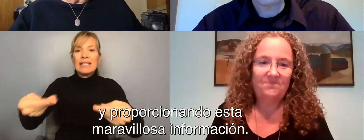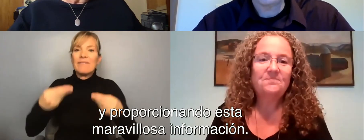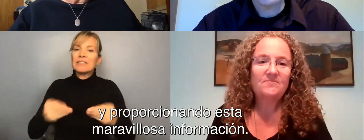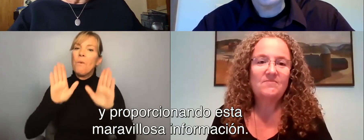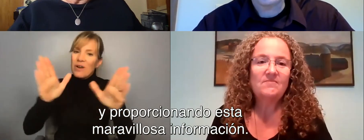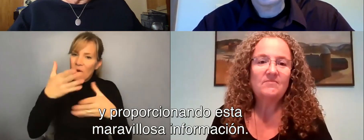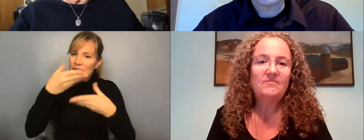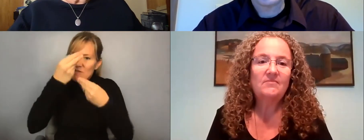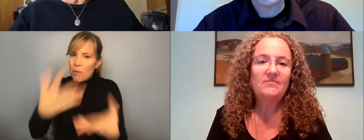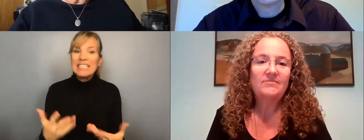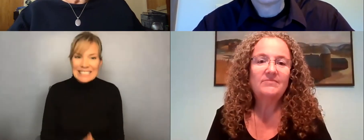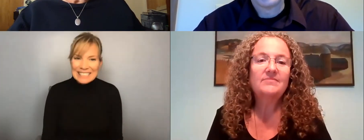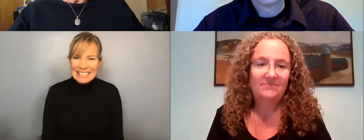wonderful information. C-H